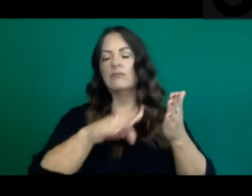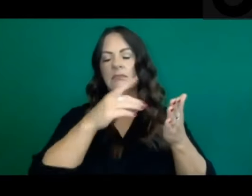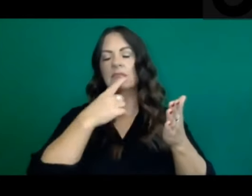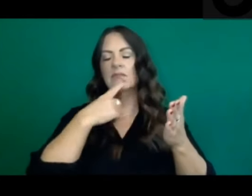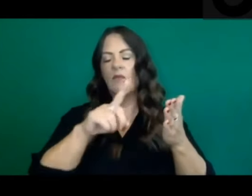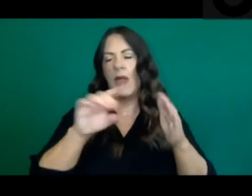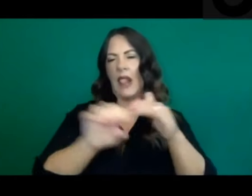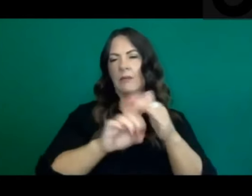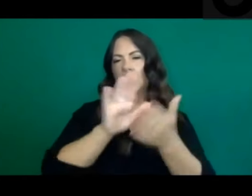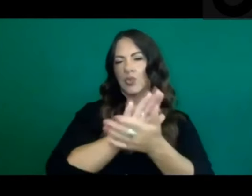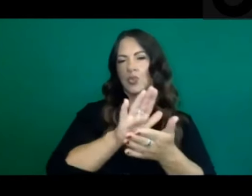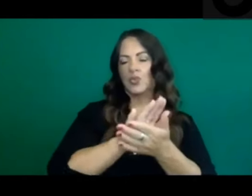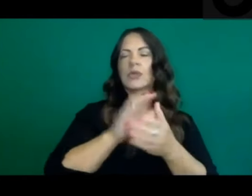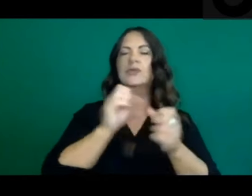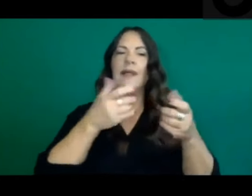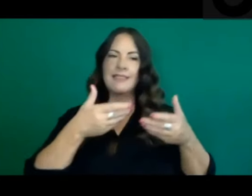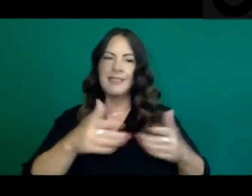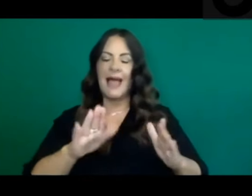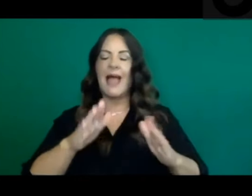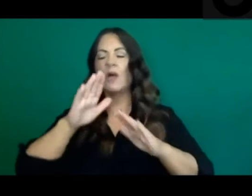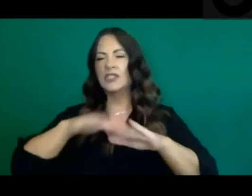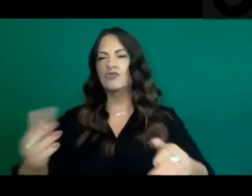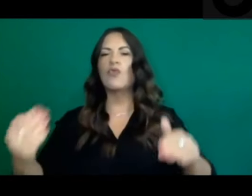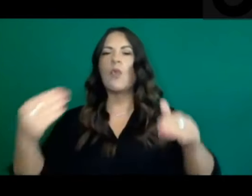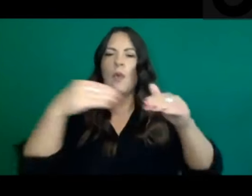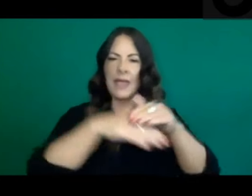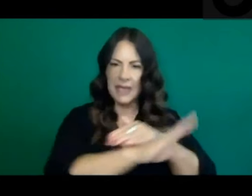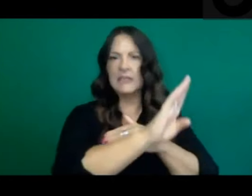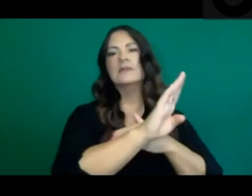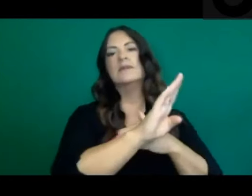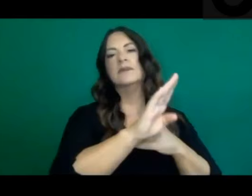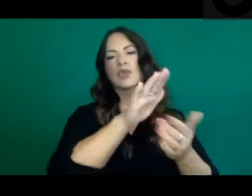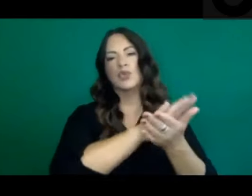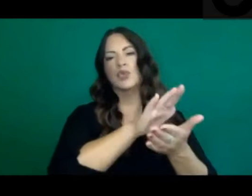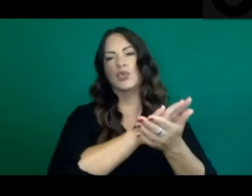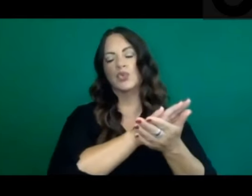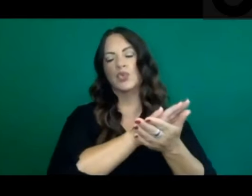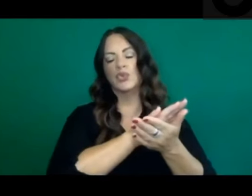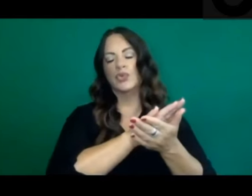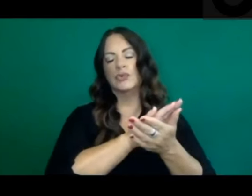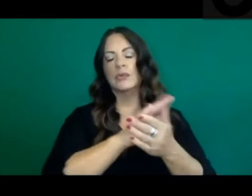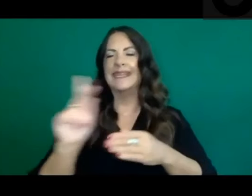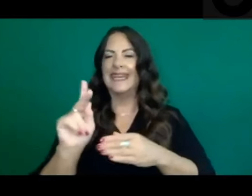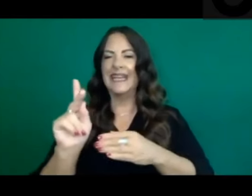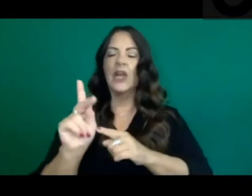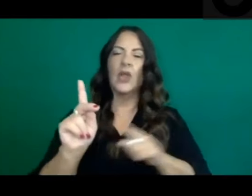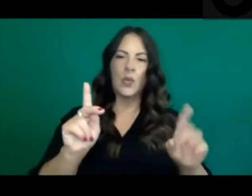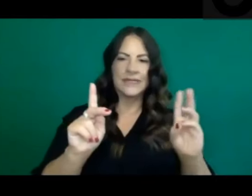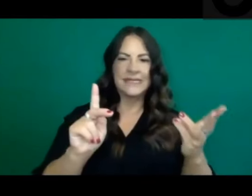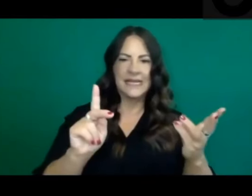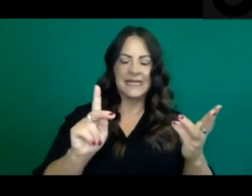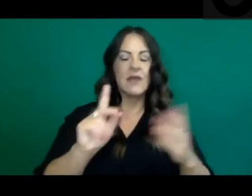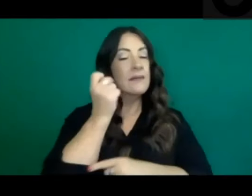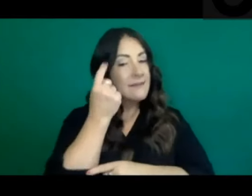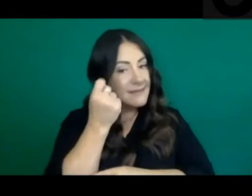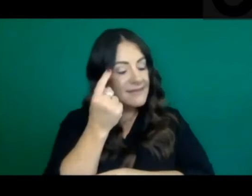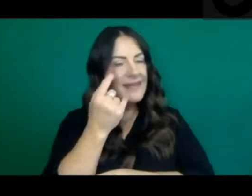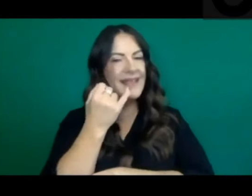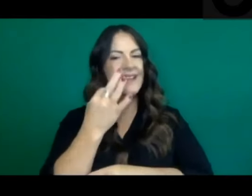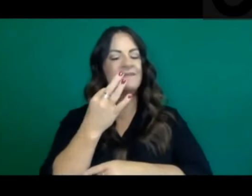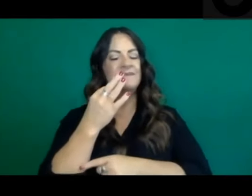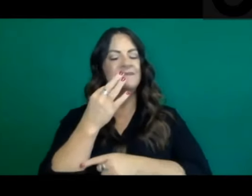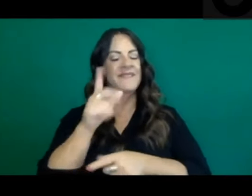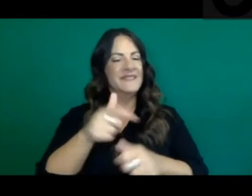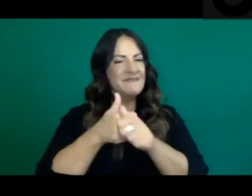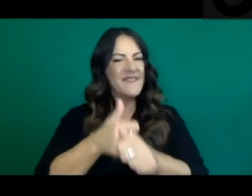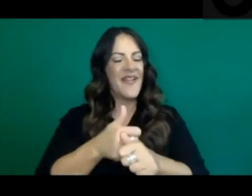waiver to allow in-person, on-campus instruction for those younger students that many of